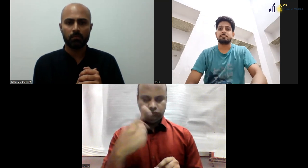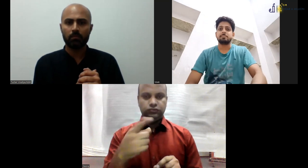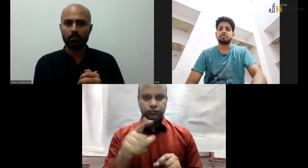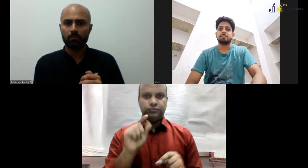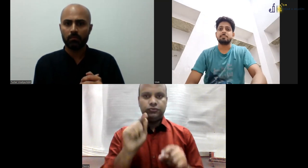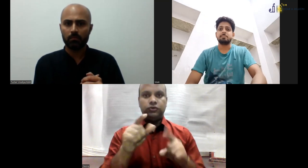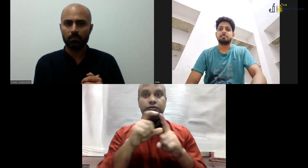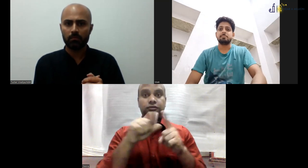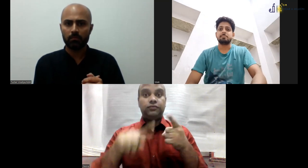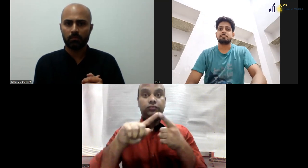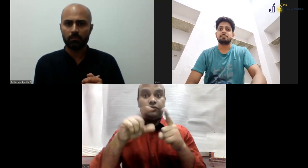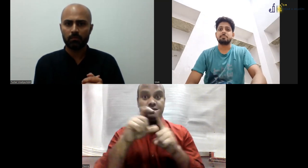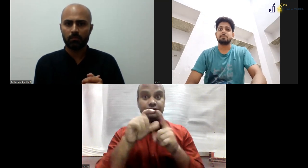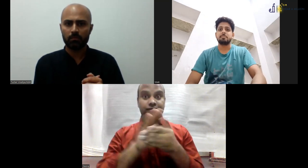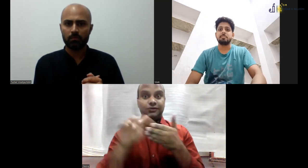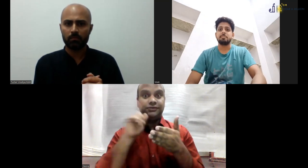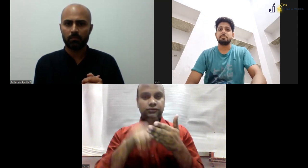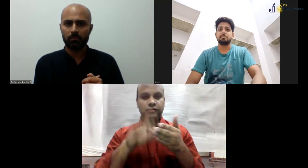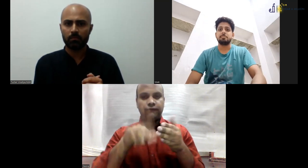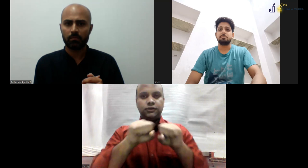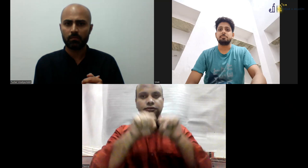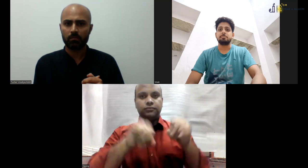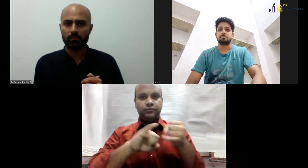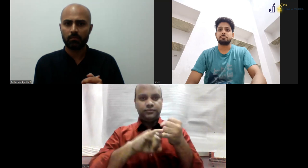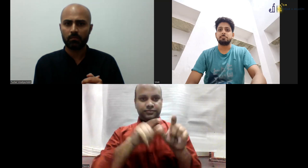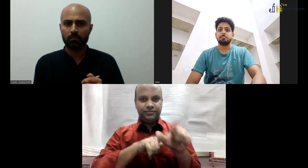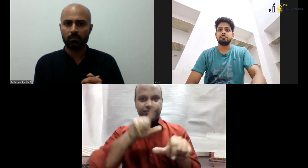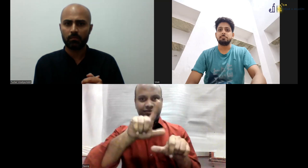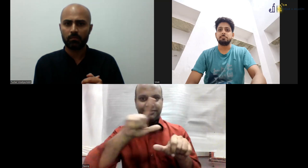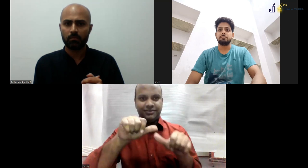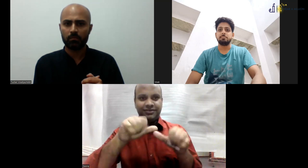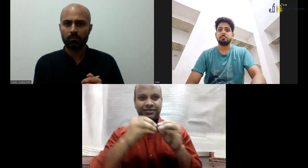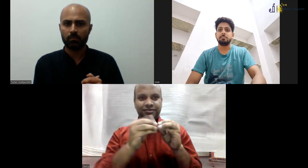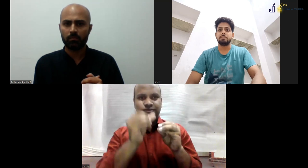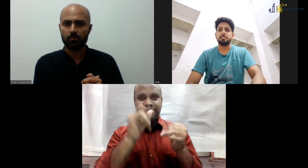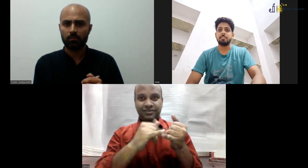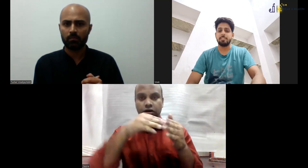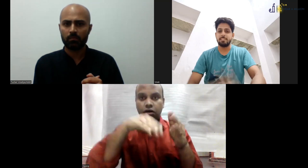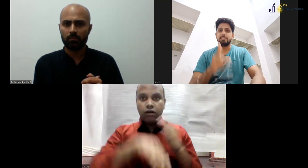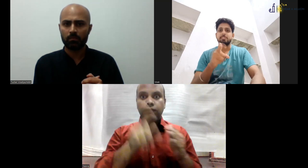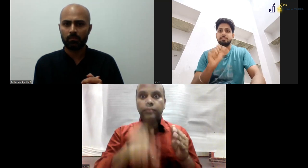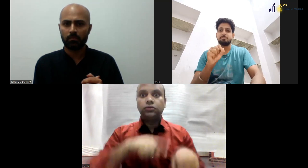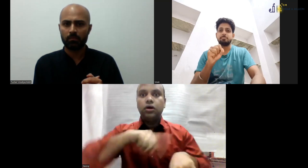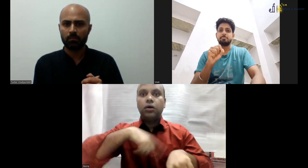That is in fact true. The DHH course, the syllabus